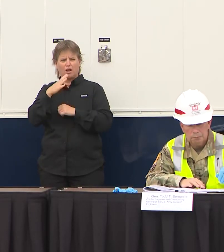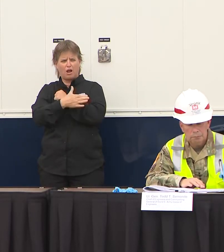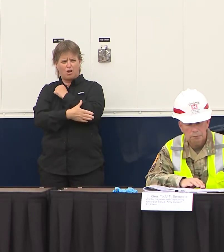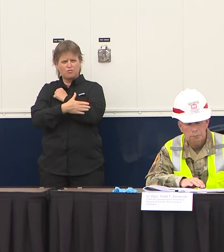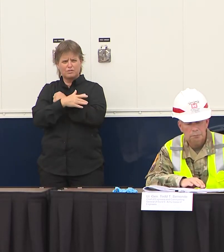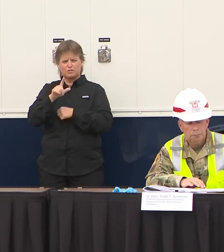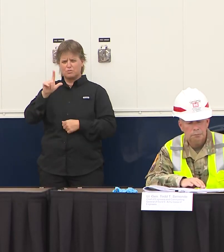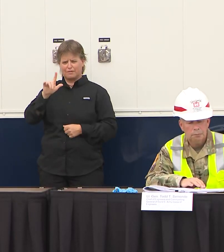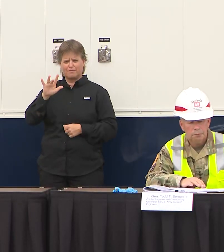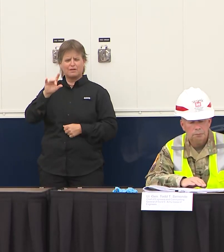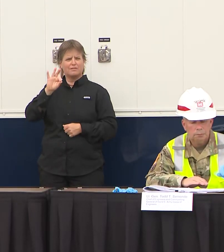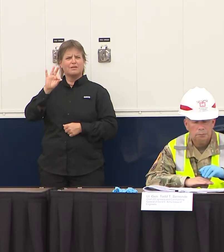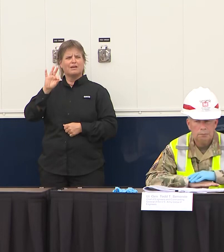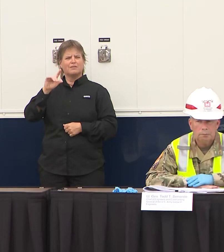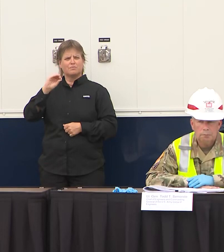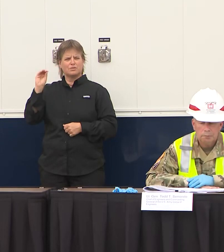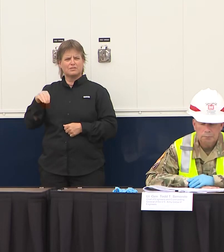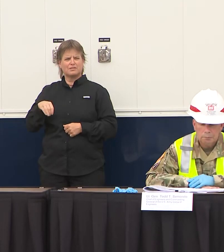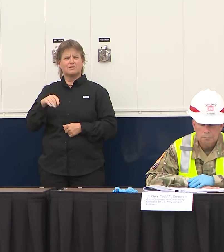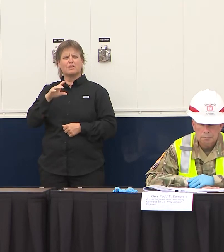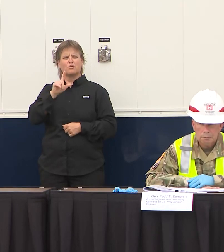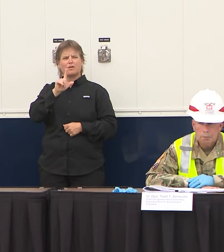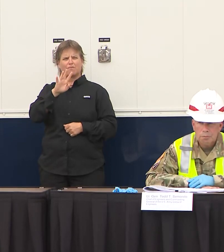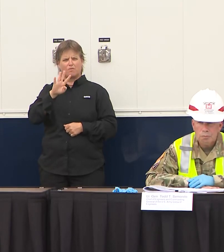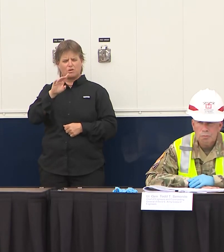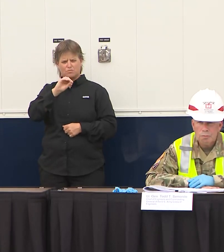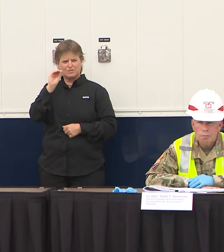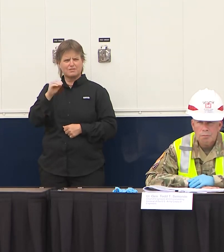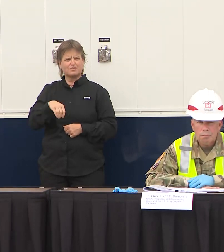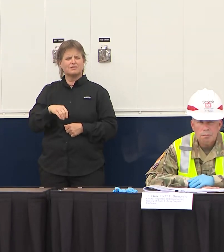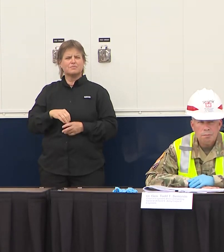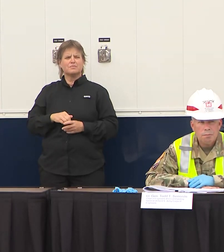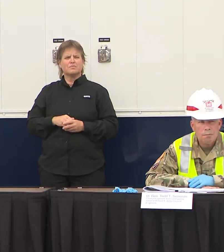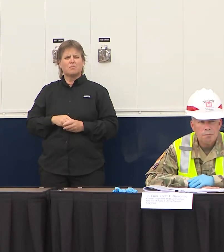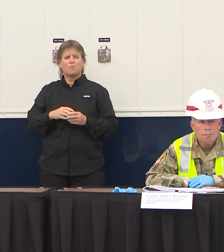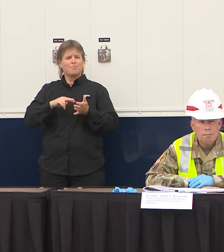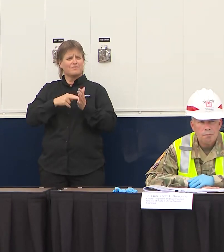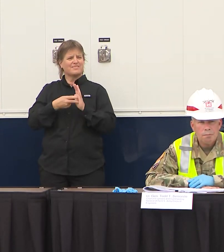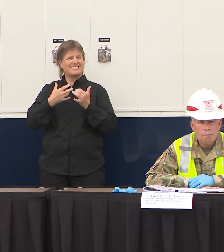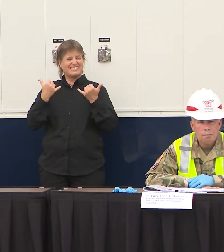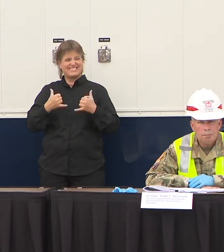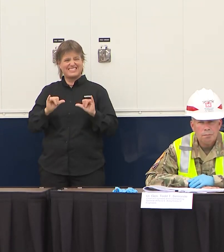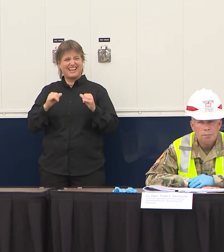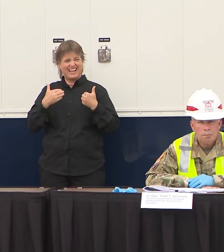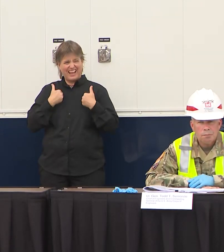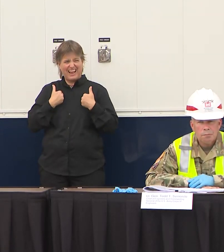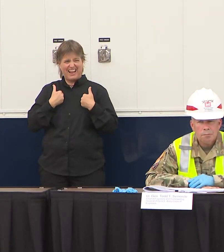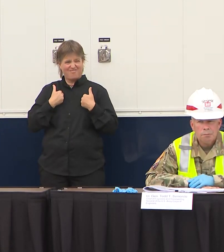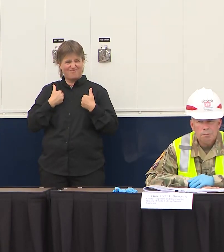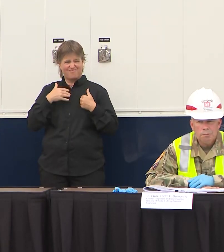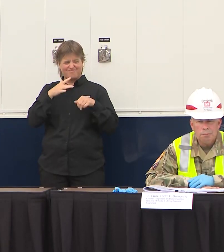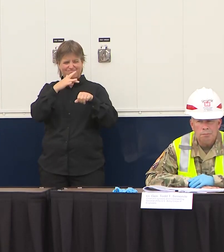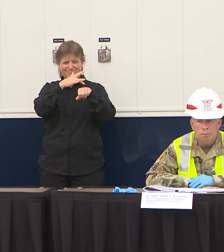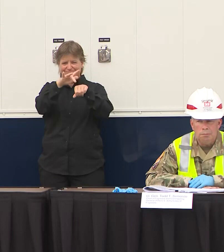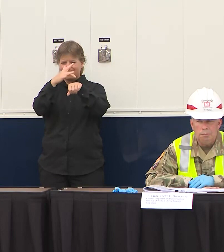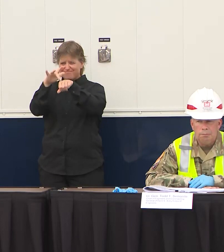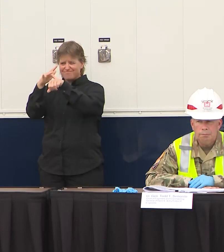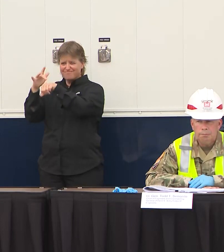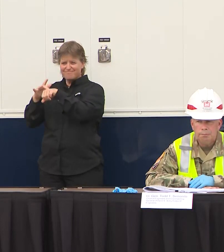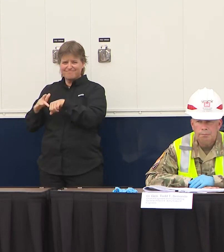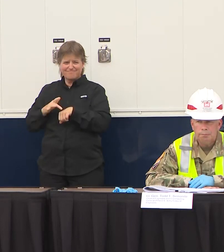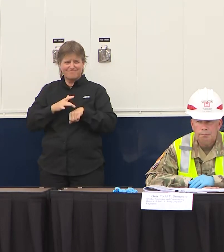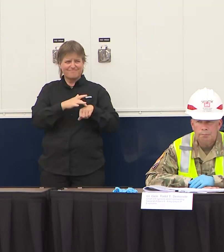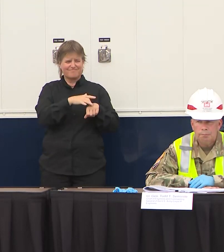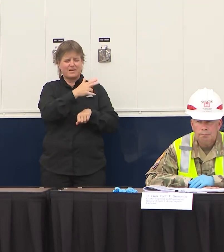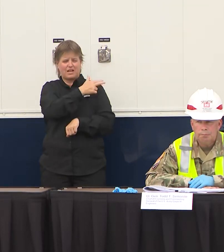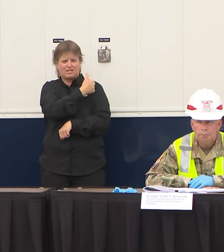at the hospitals you know we don't know you know what a surge may bring but we have to prepare for that so that we're able